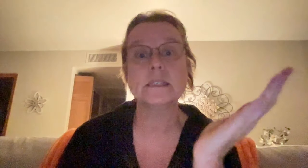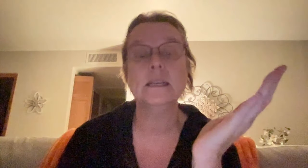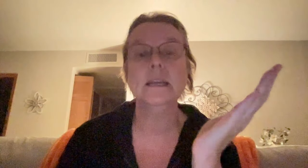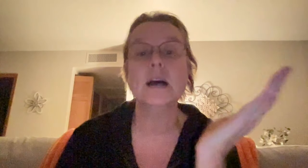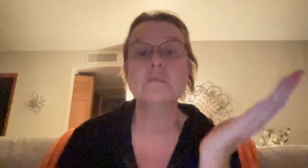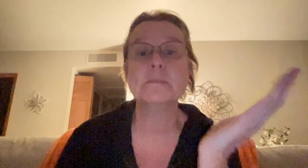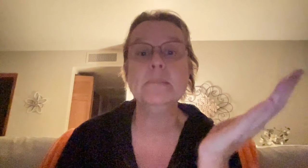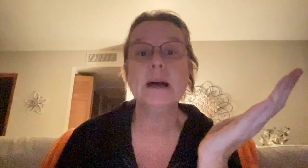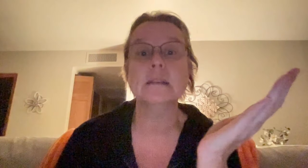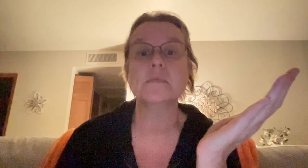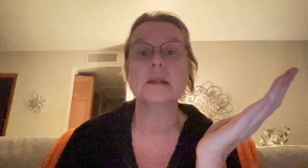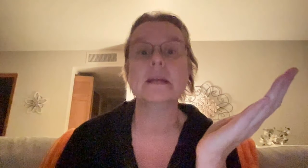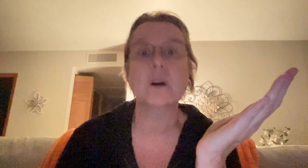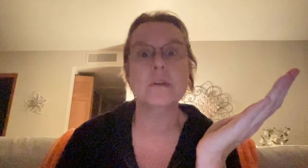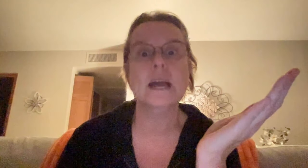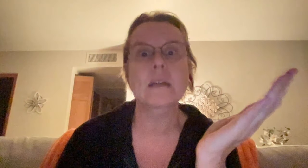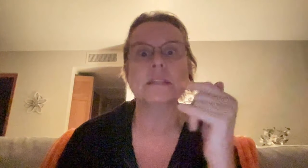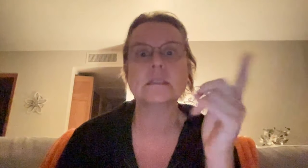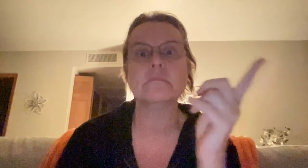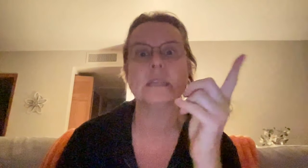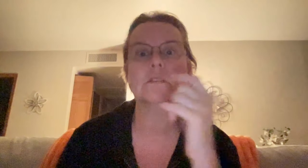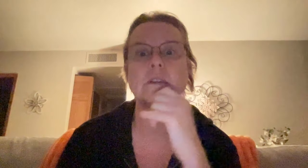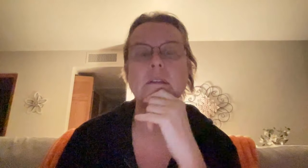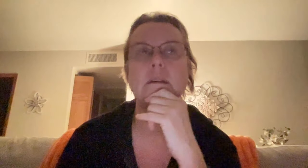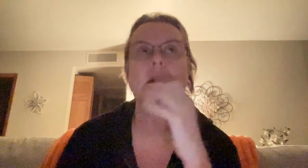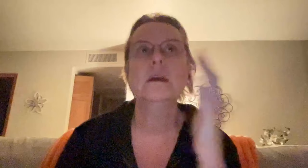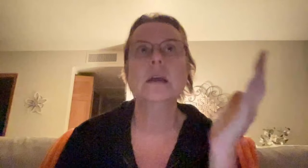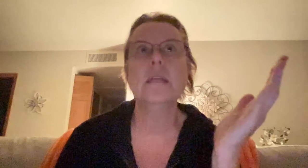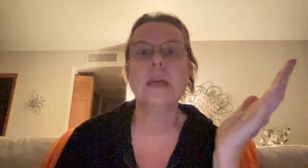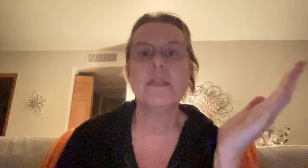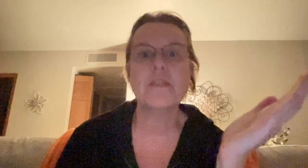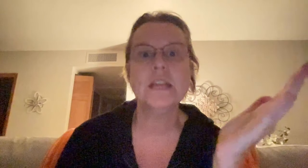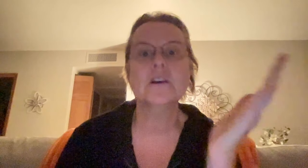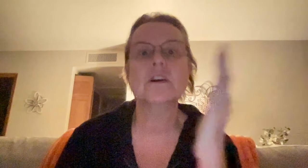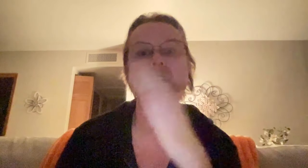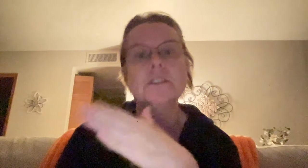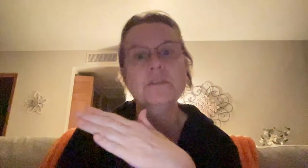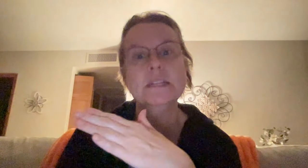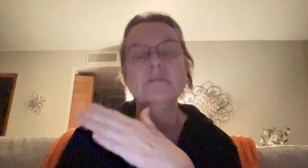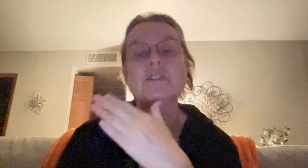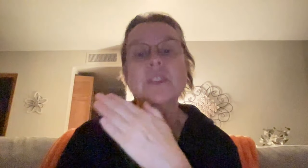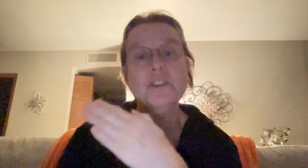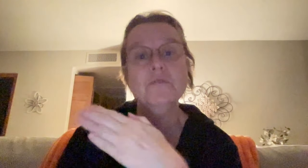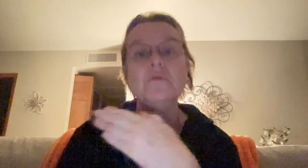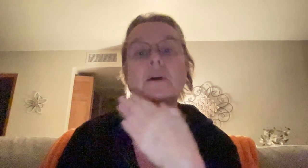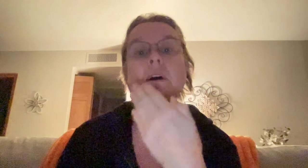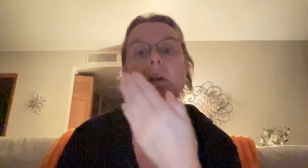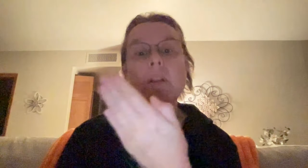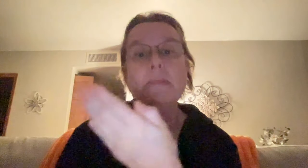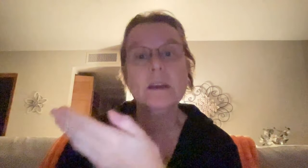It helps me balance when I'm like, oh yeah, that's, that's good. And then thinker intuitives, you're, you be,